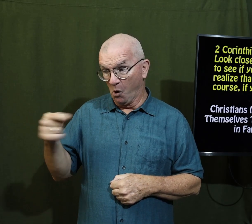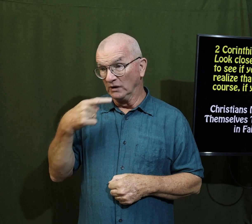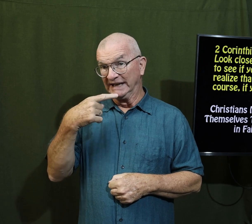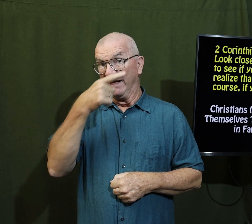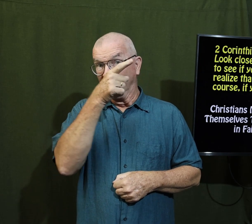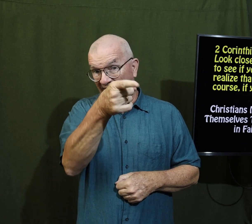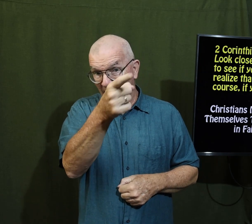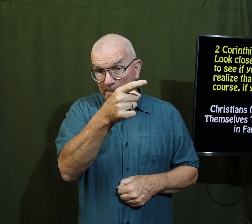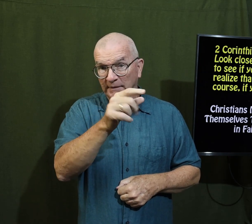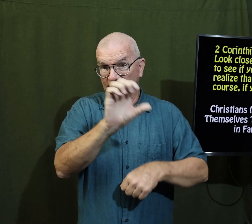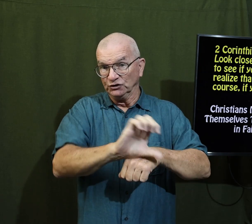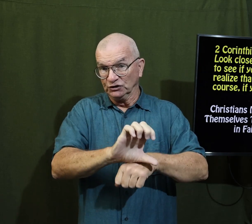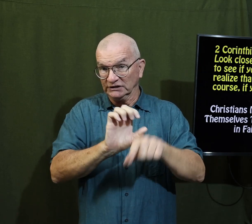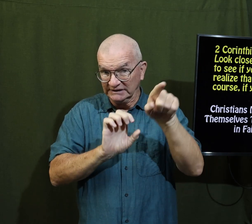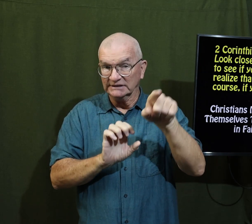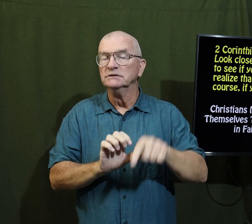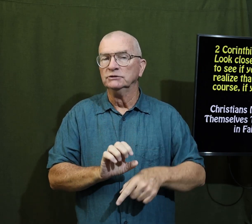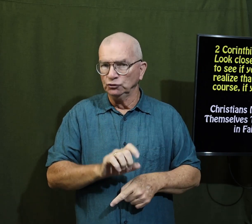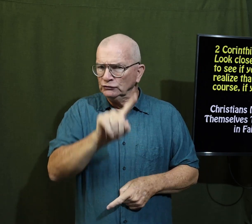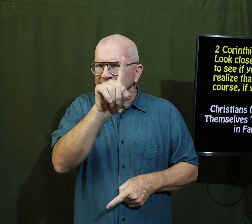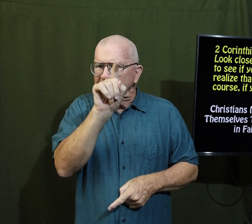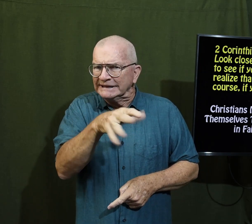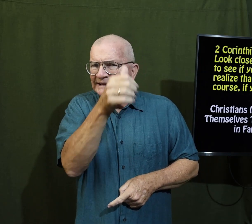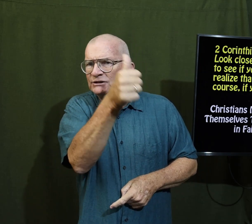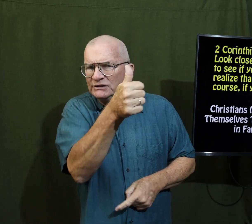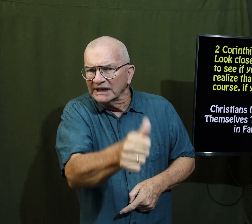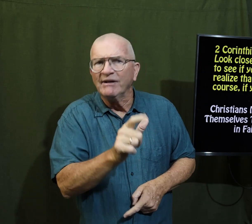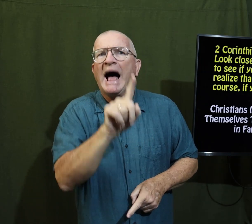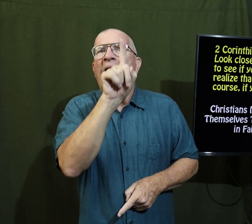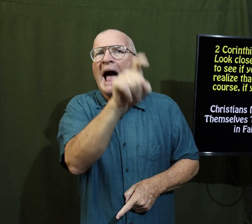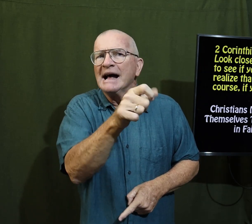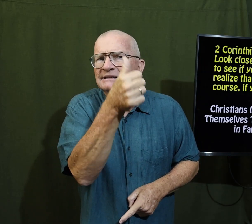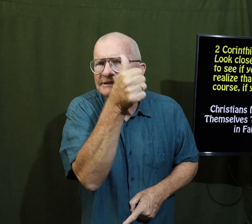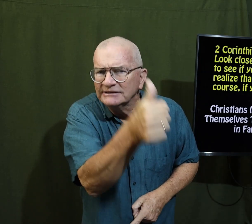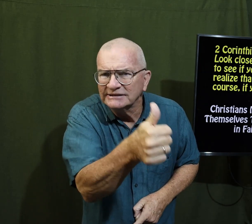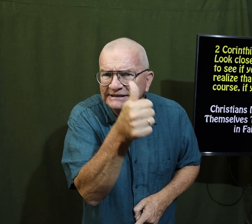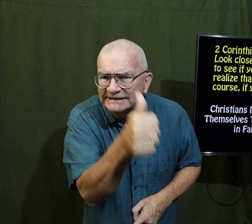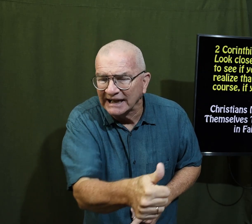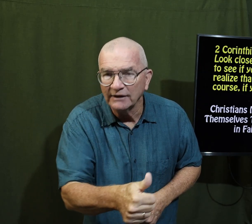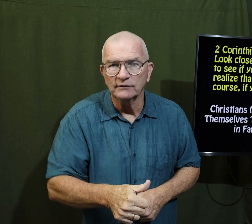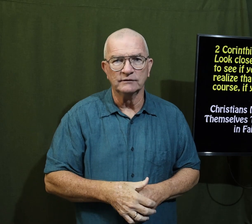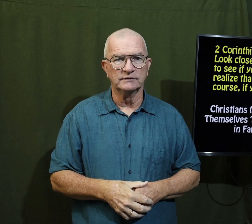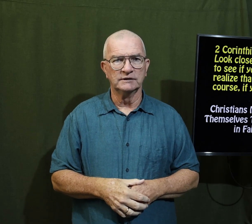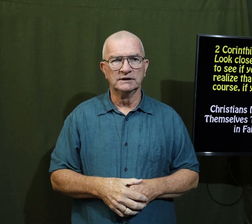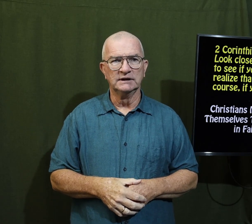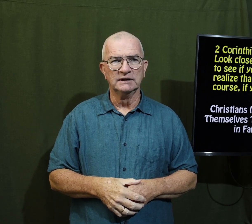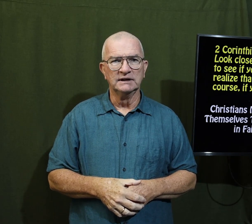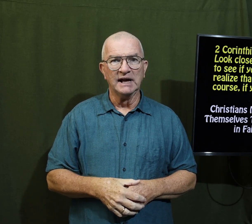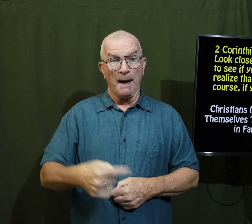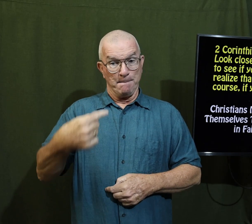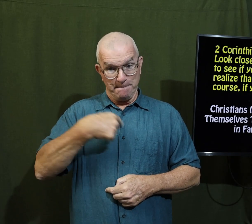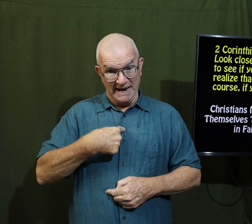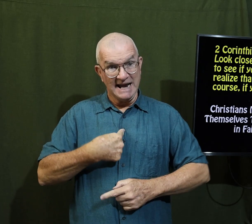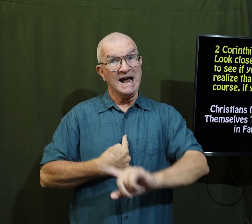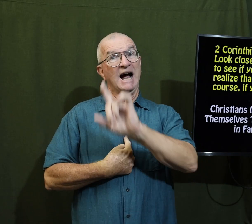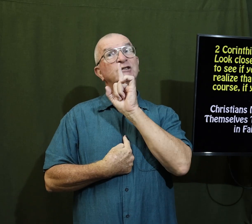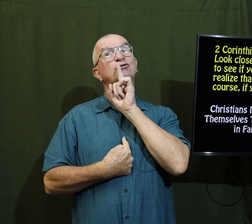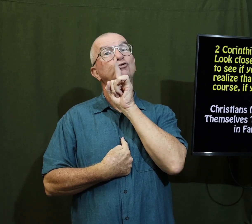Paul is telling the church there you need to question yourself am I